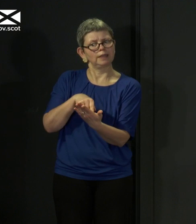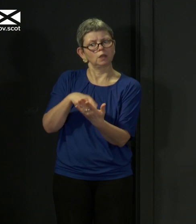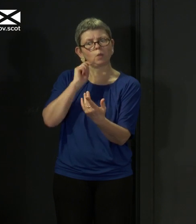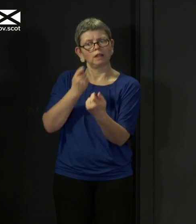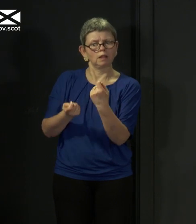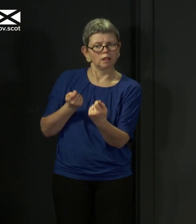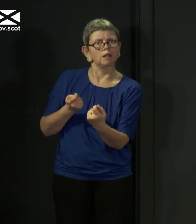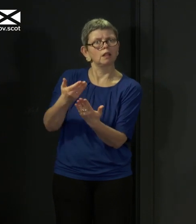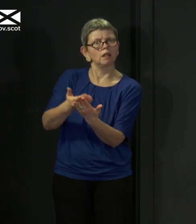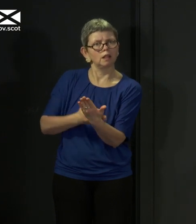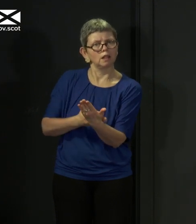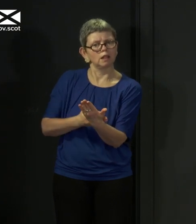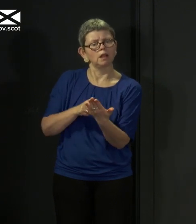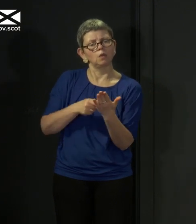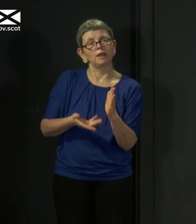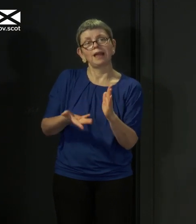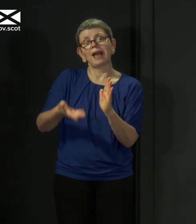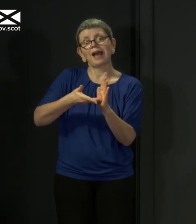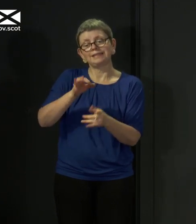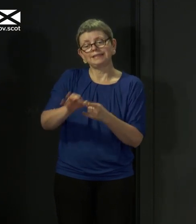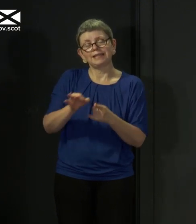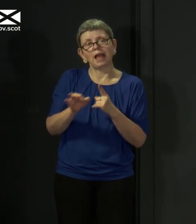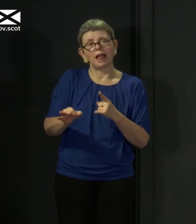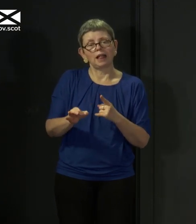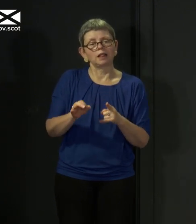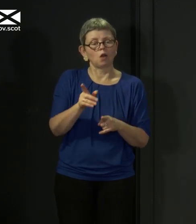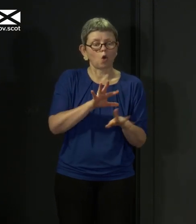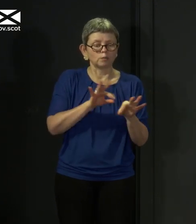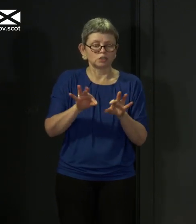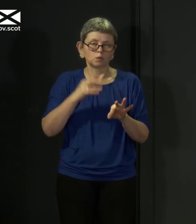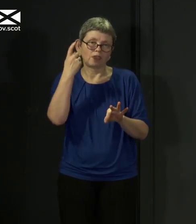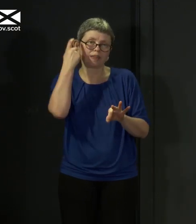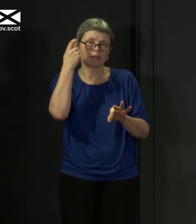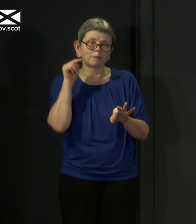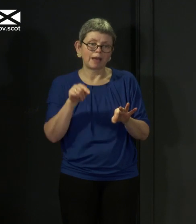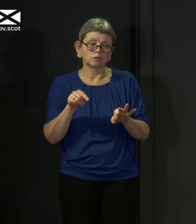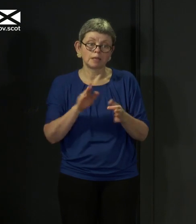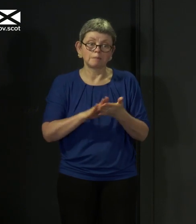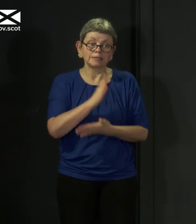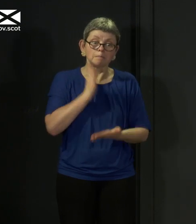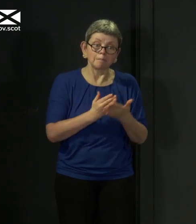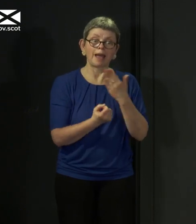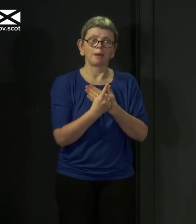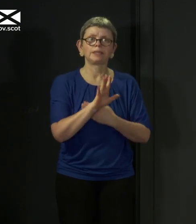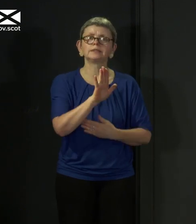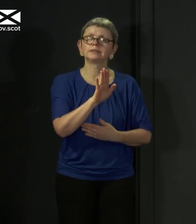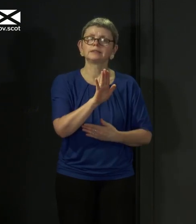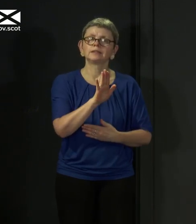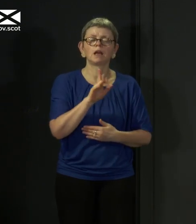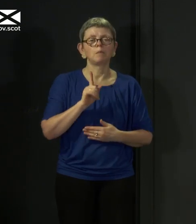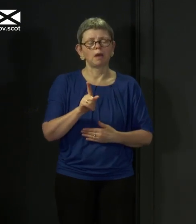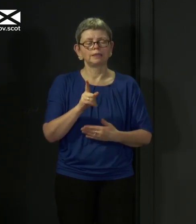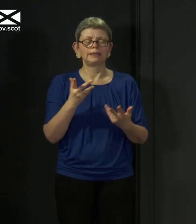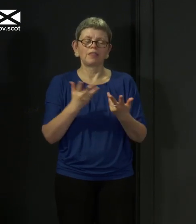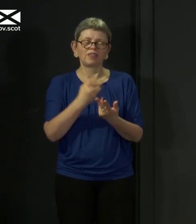more about the specific options that we are considering. None of that means that they will definitely happen anytime soon, but the options we're considering,